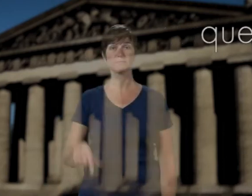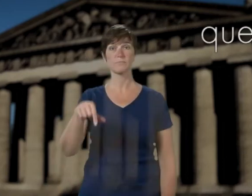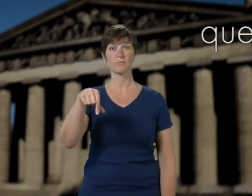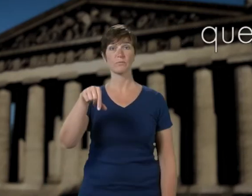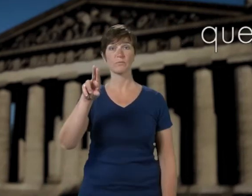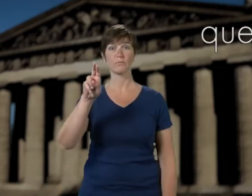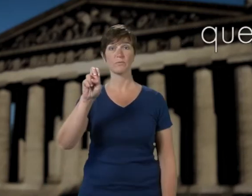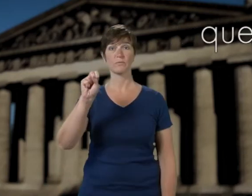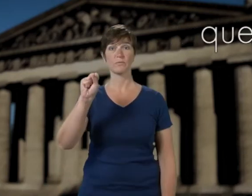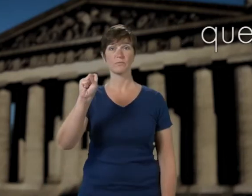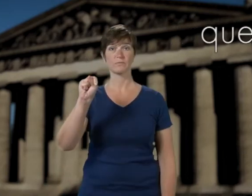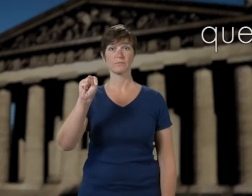quest